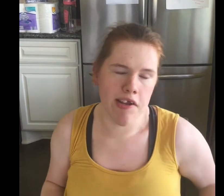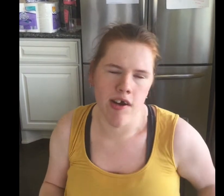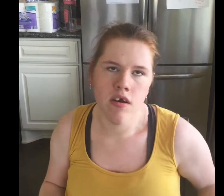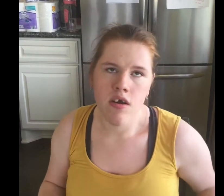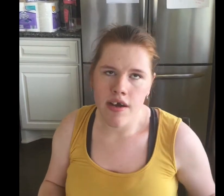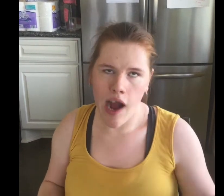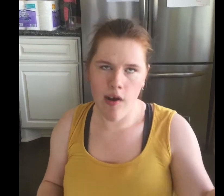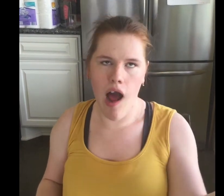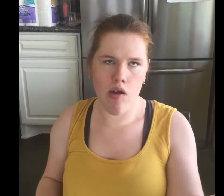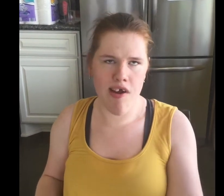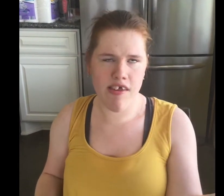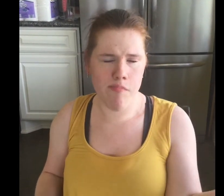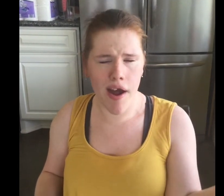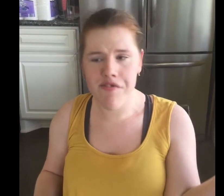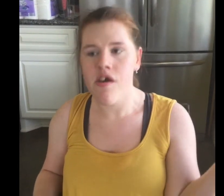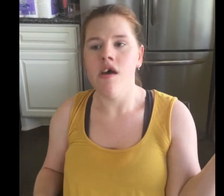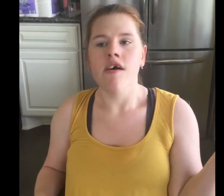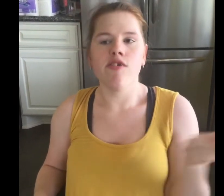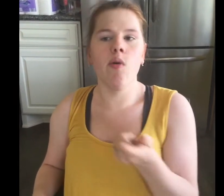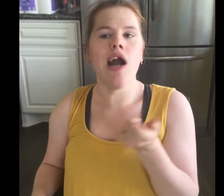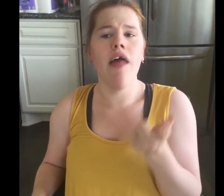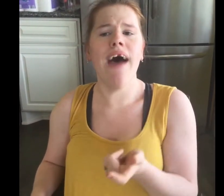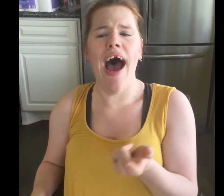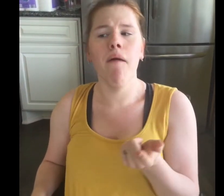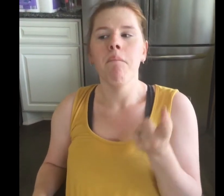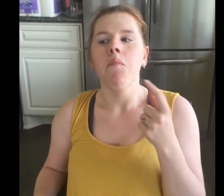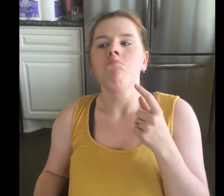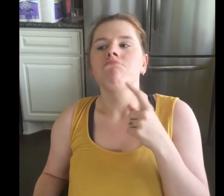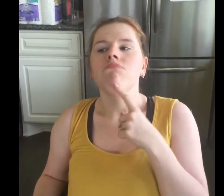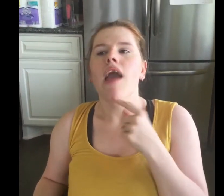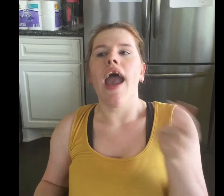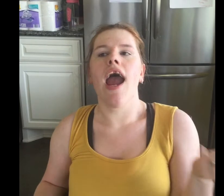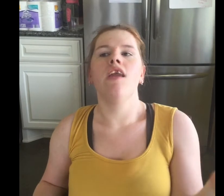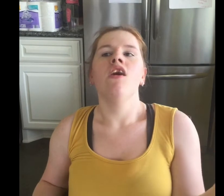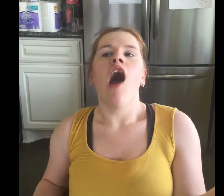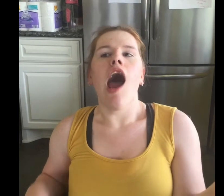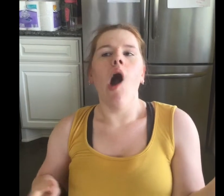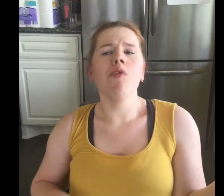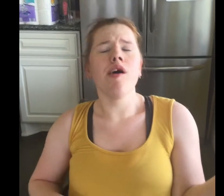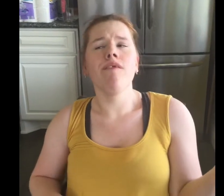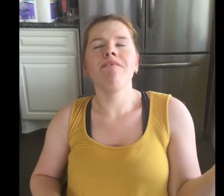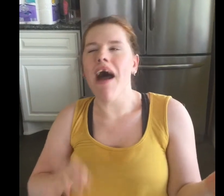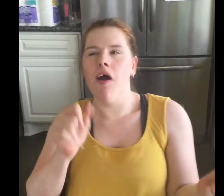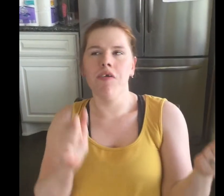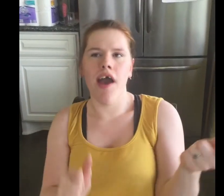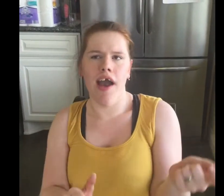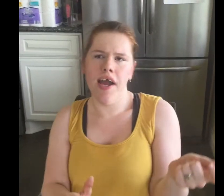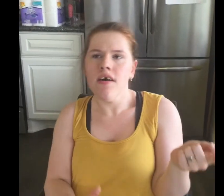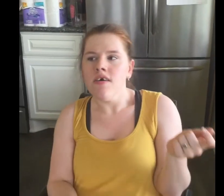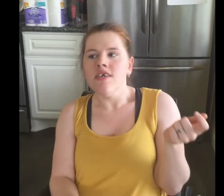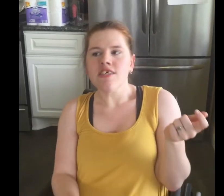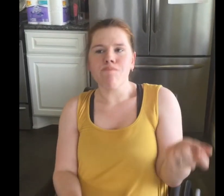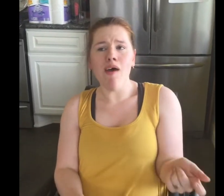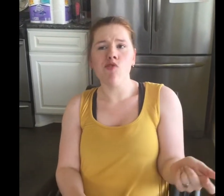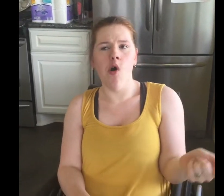to count calories as much. So we got that and I also found a special